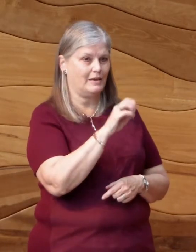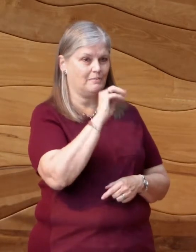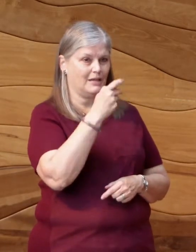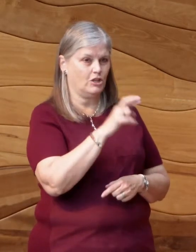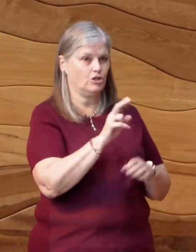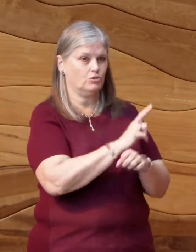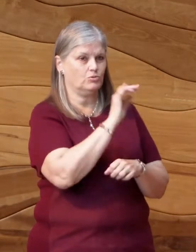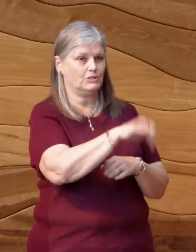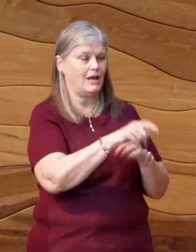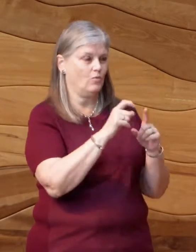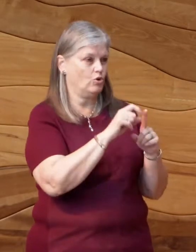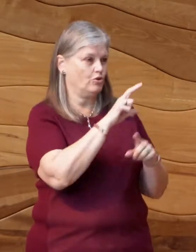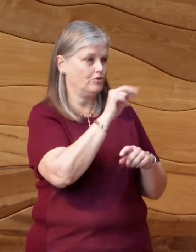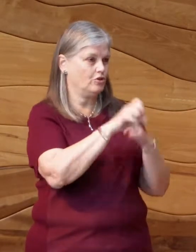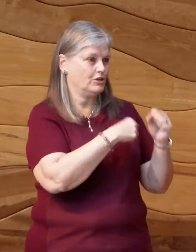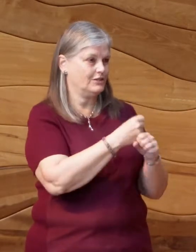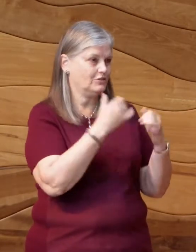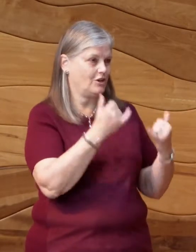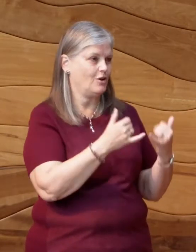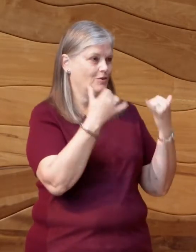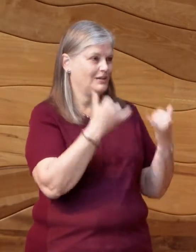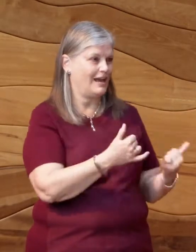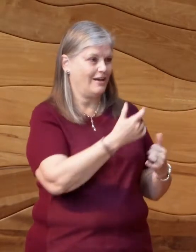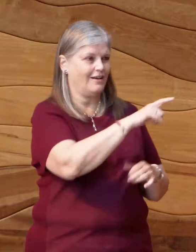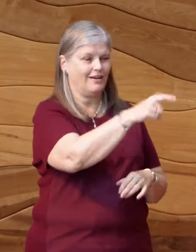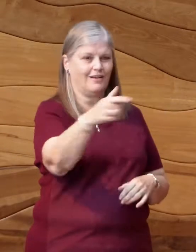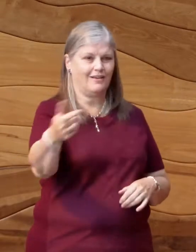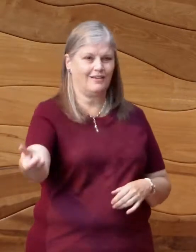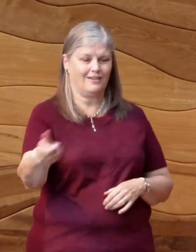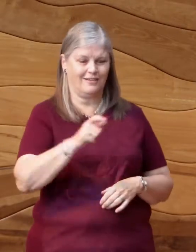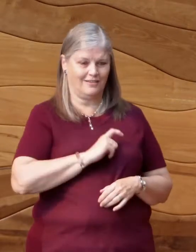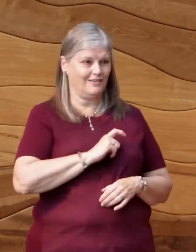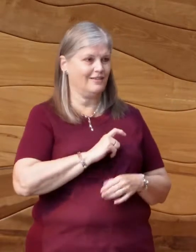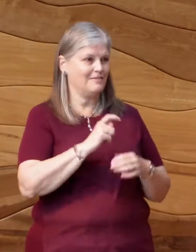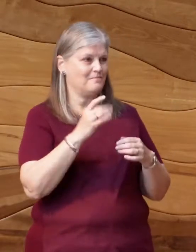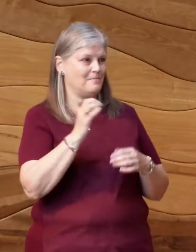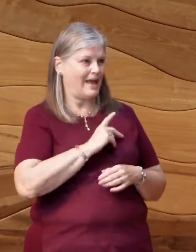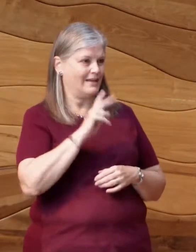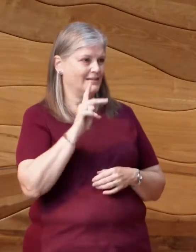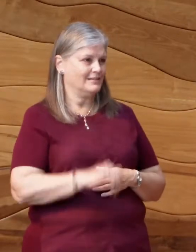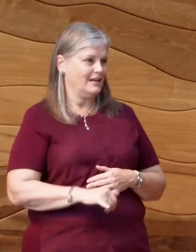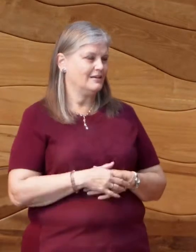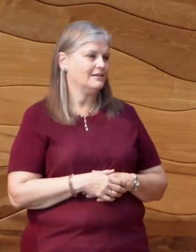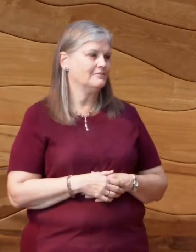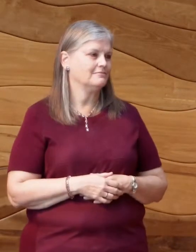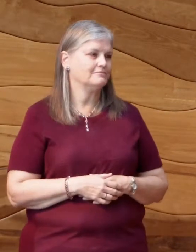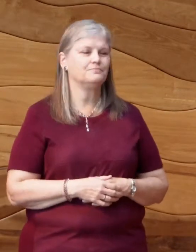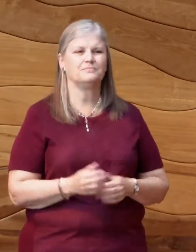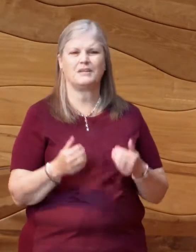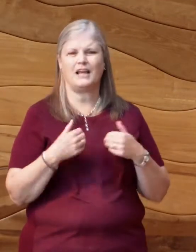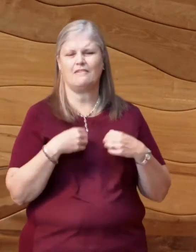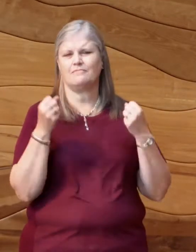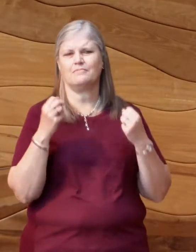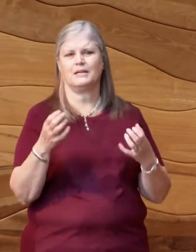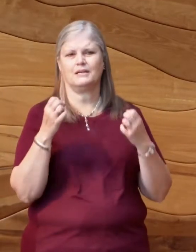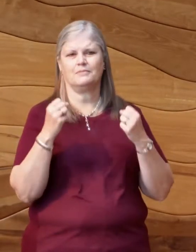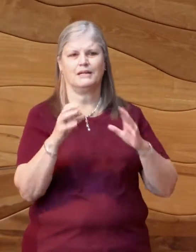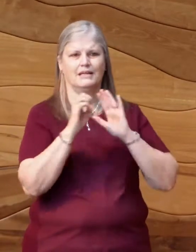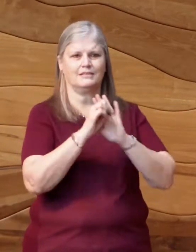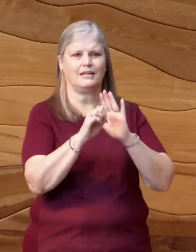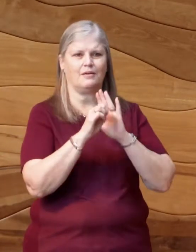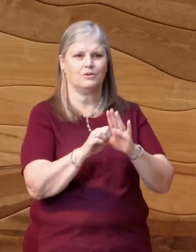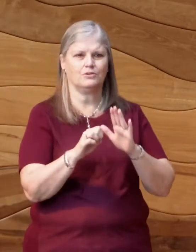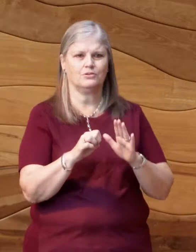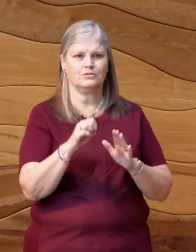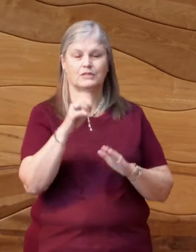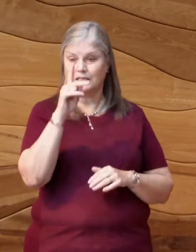ago or so, has made the rounds and come back home. There are examples aplenty that Kentucky is